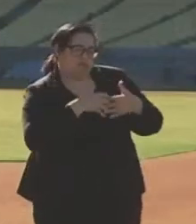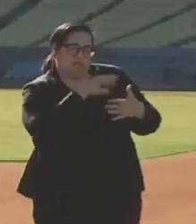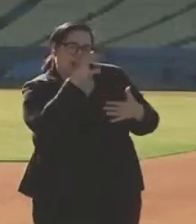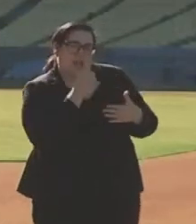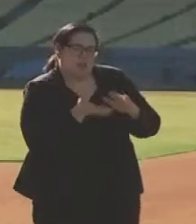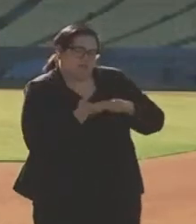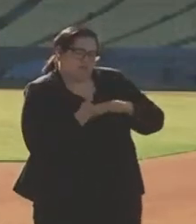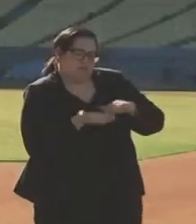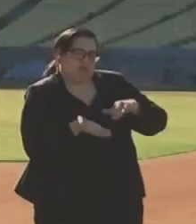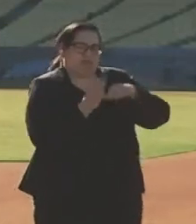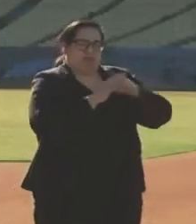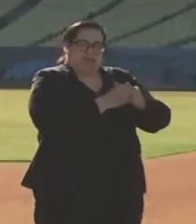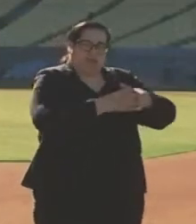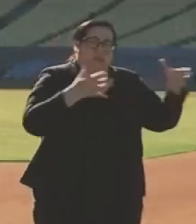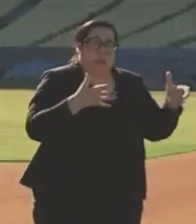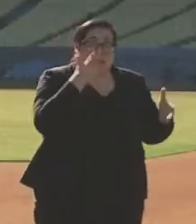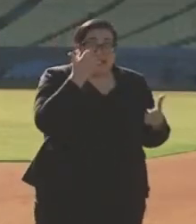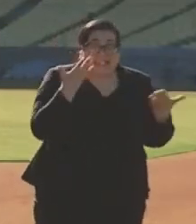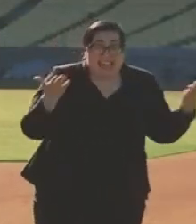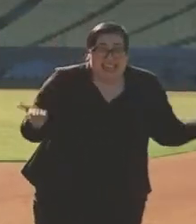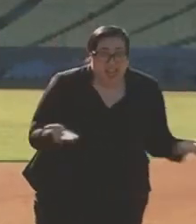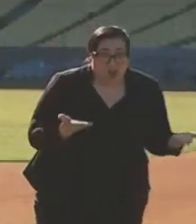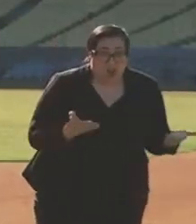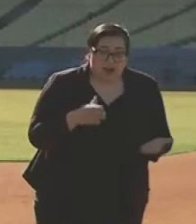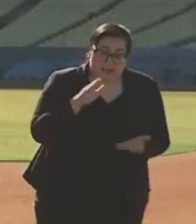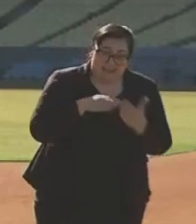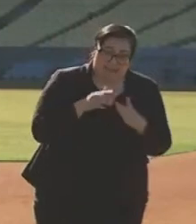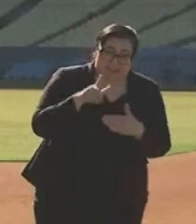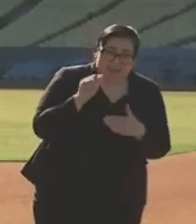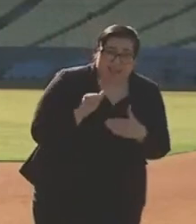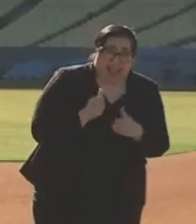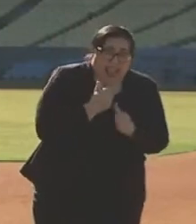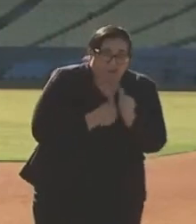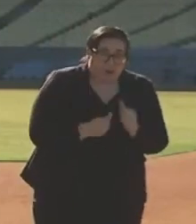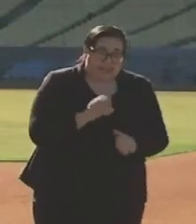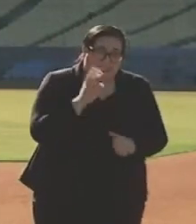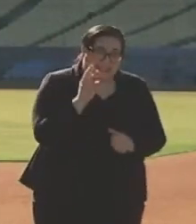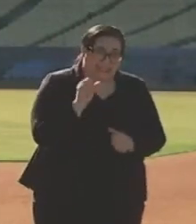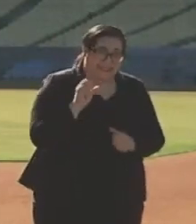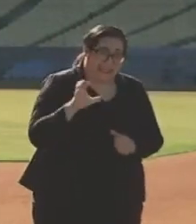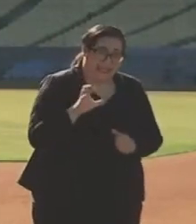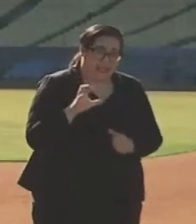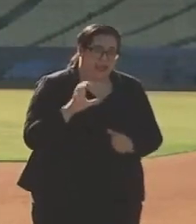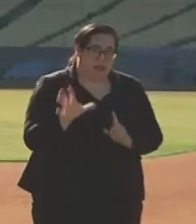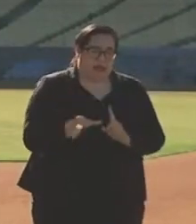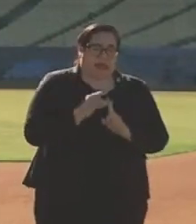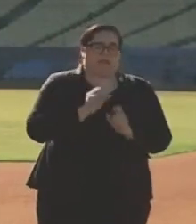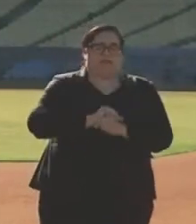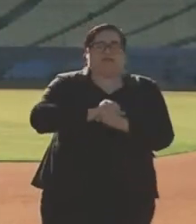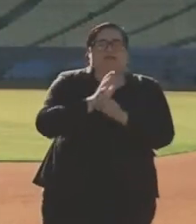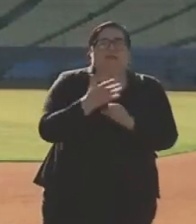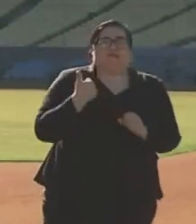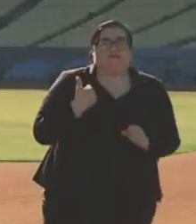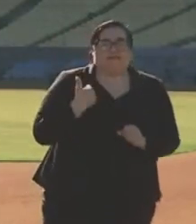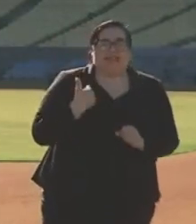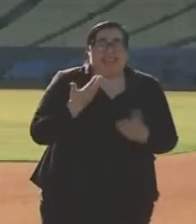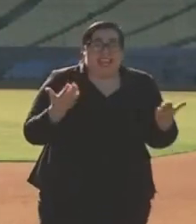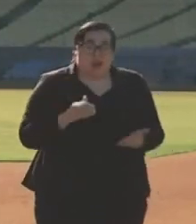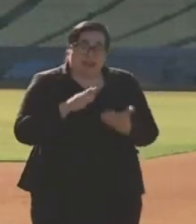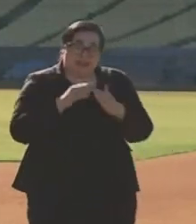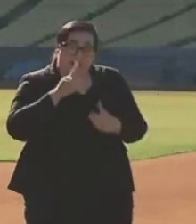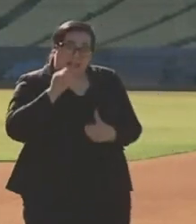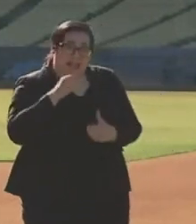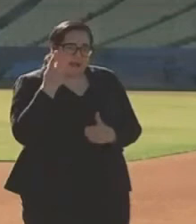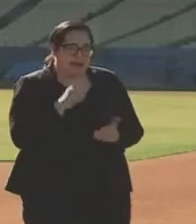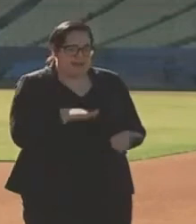that up because here, someone is infected every six seconds in Los Angeles. And here in L.A., somebody is dying every